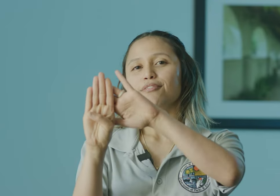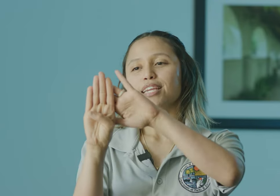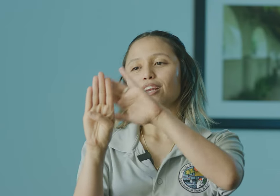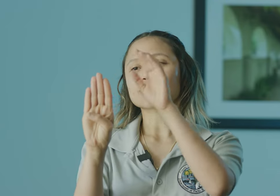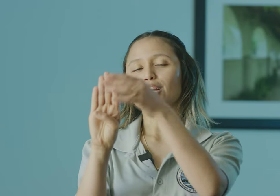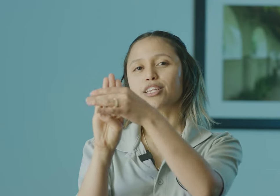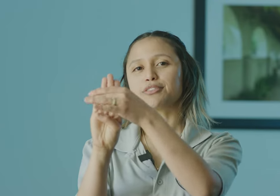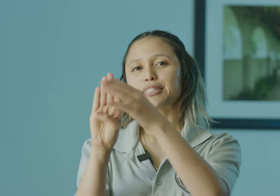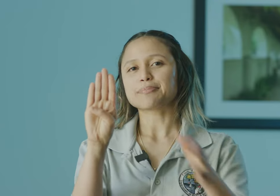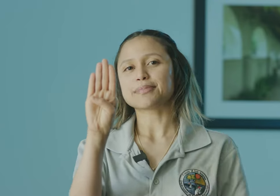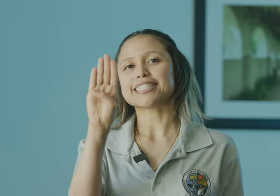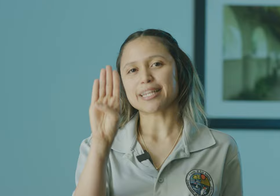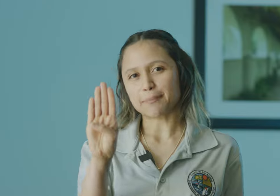fingers are closed. B.